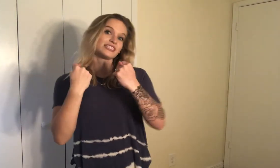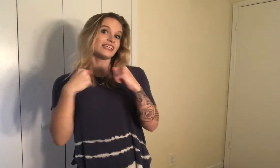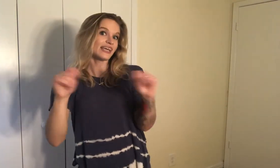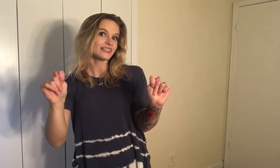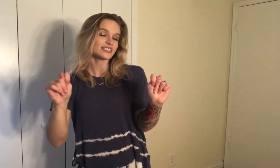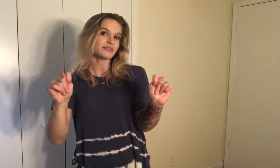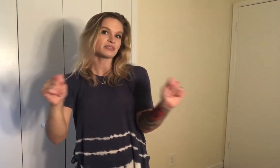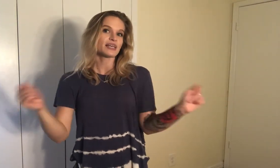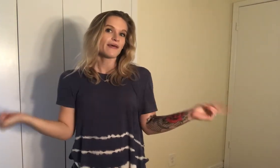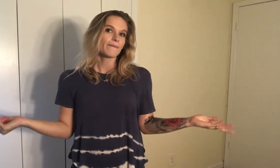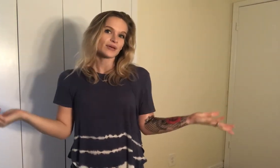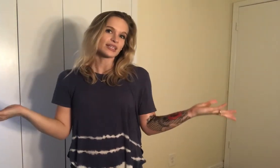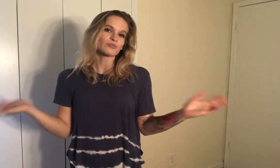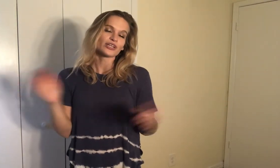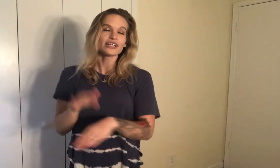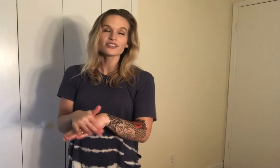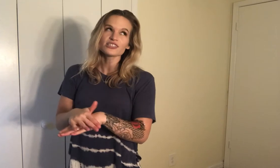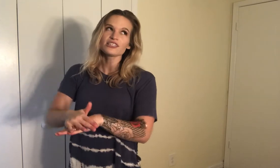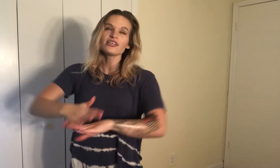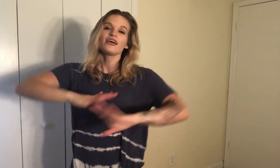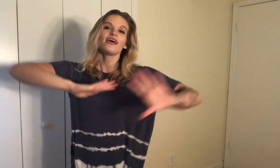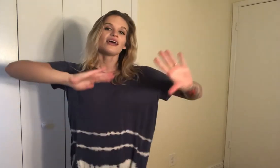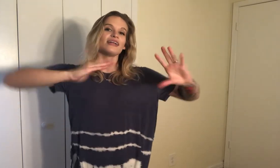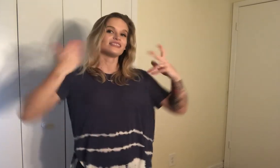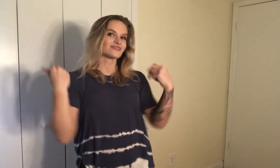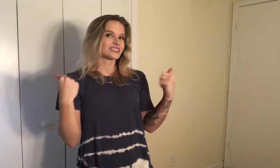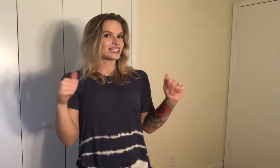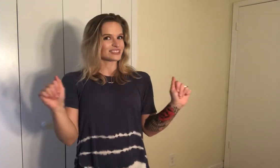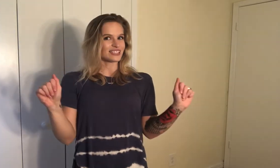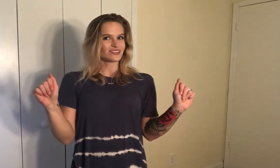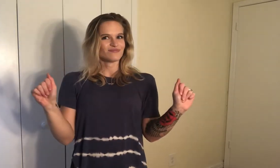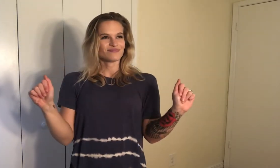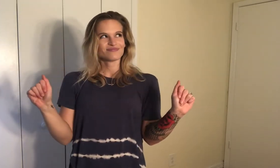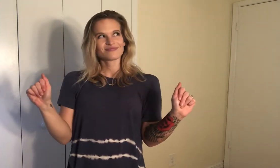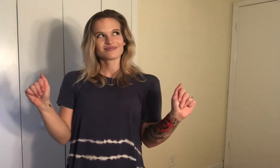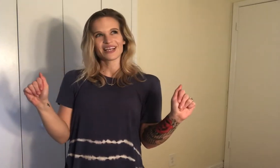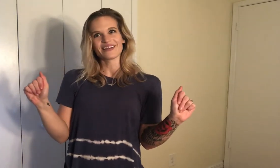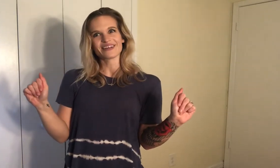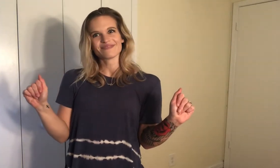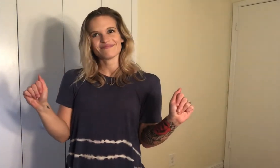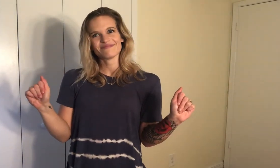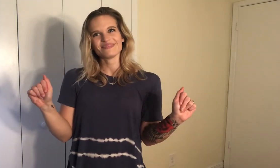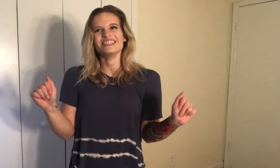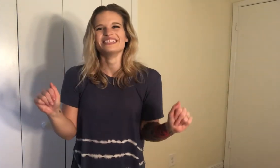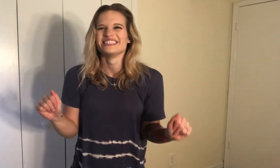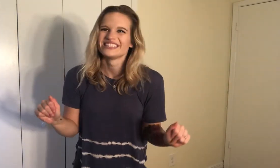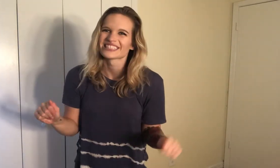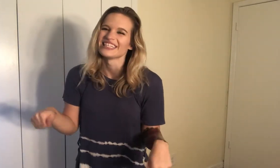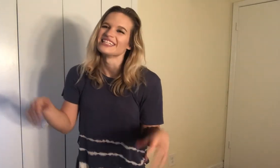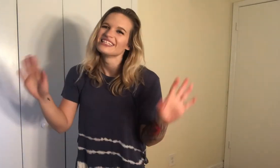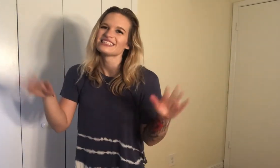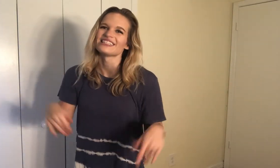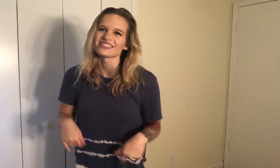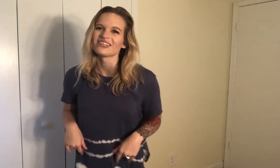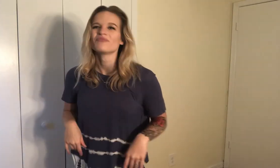T hand shapes but that's more Englishy and this one's ASL I think just kidding it's ASL